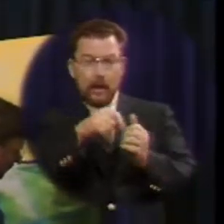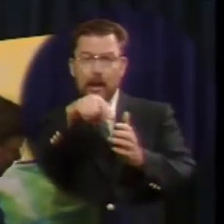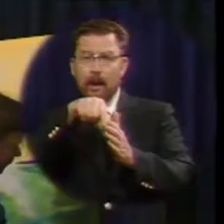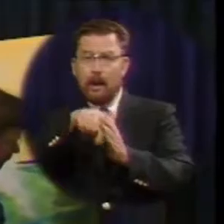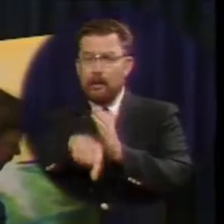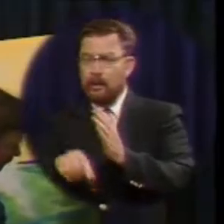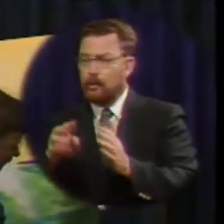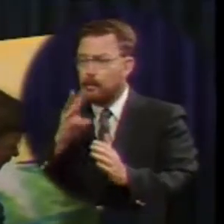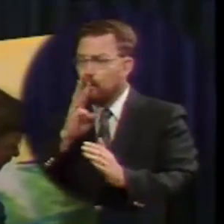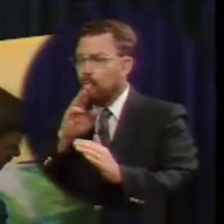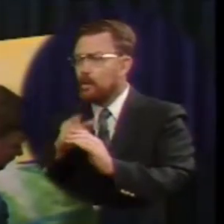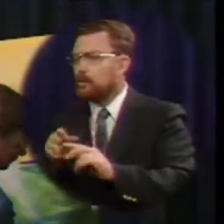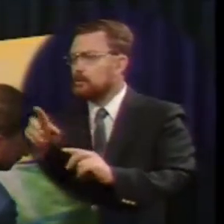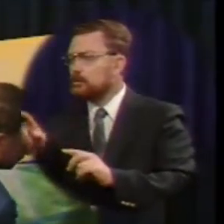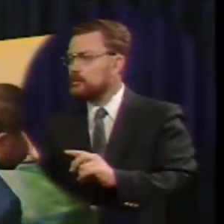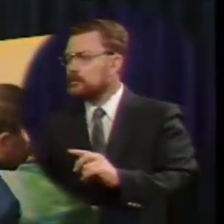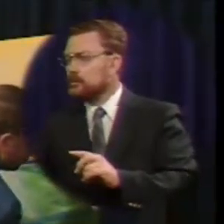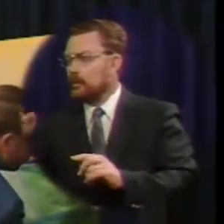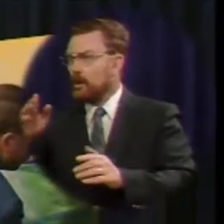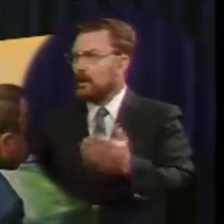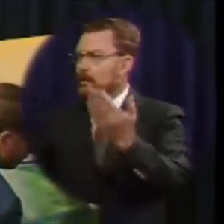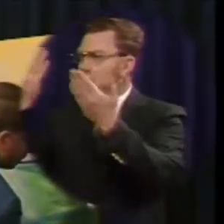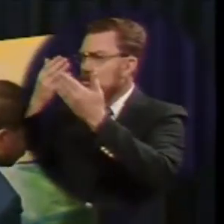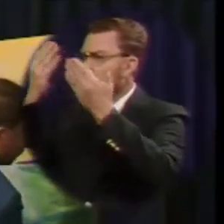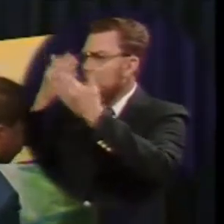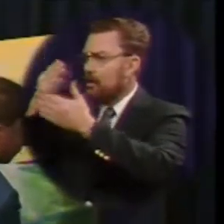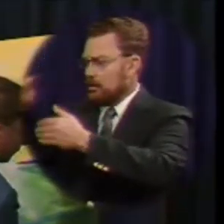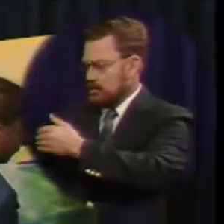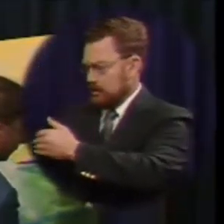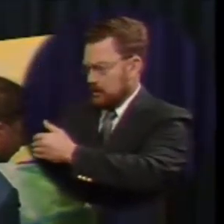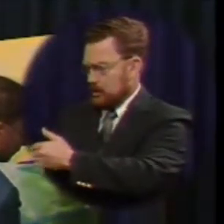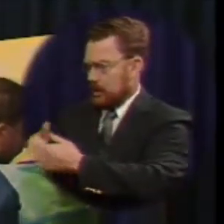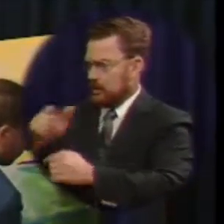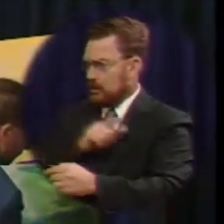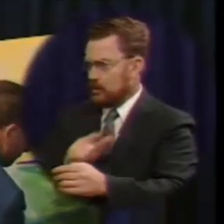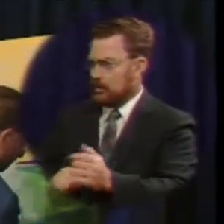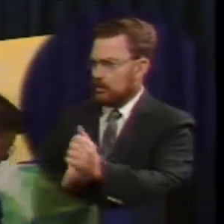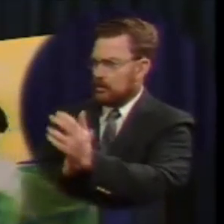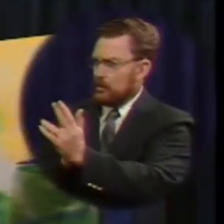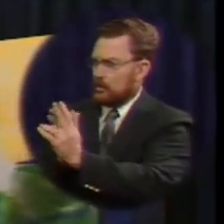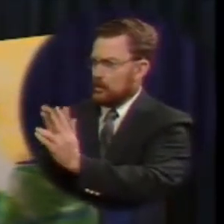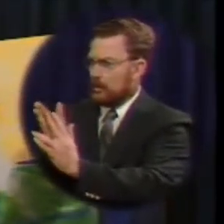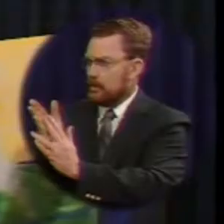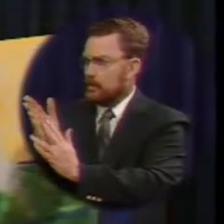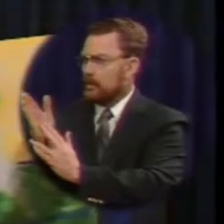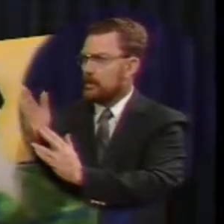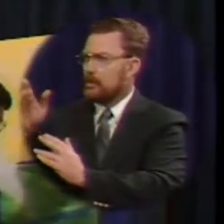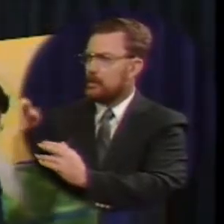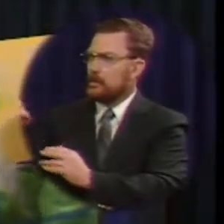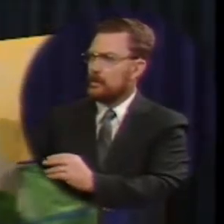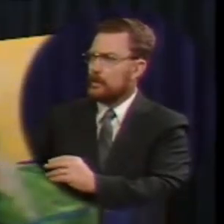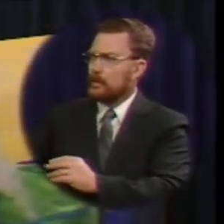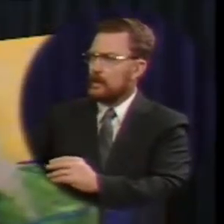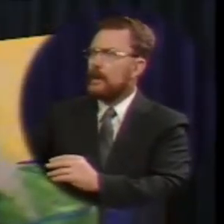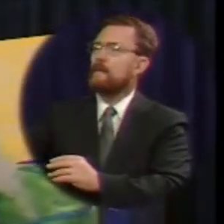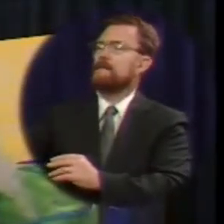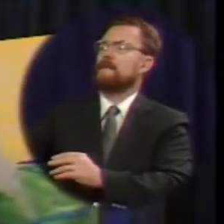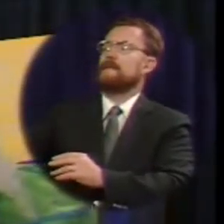cross nor how dark was the night that the Lord passed through there he found his sheep that was